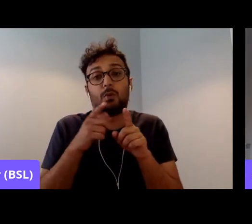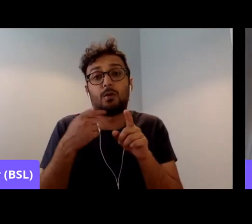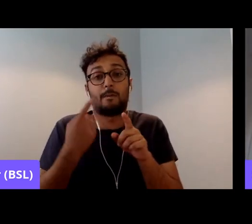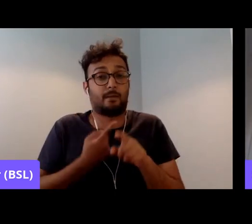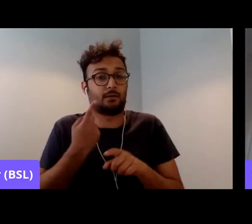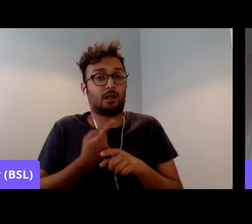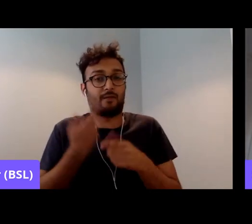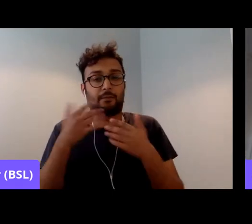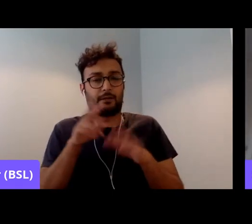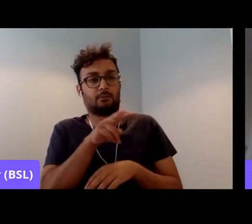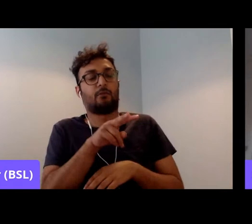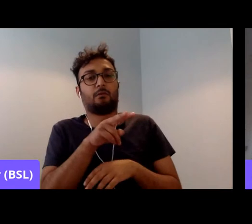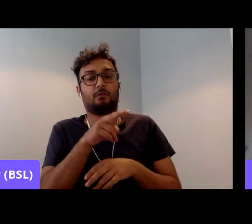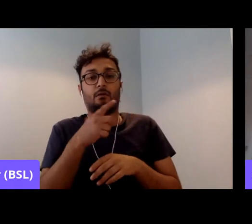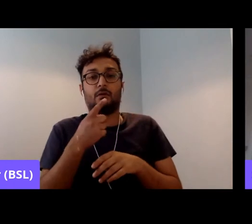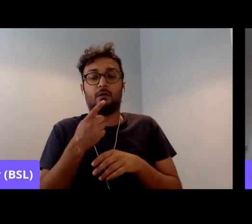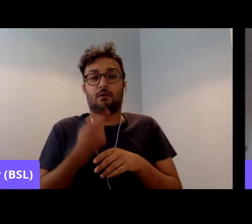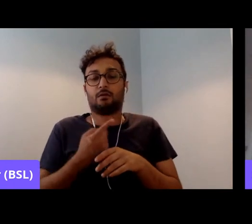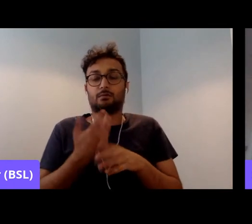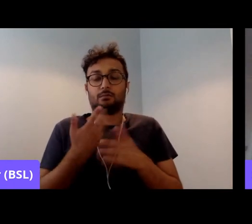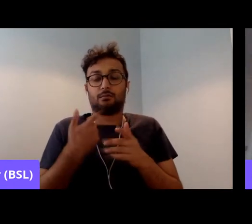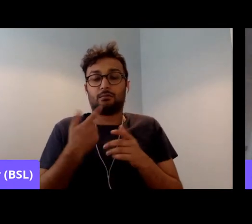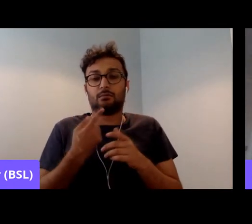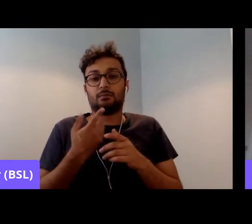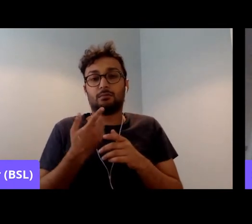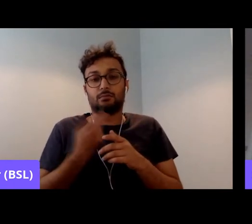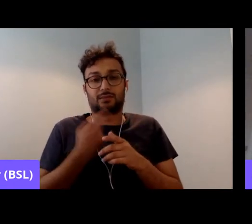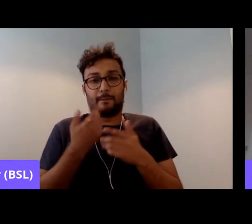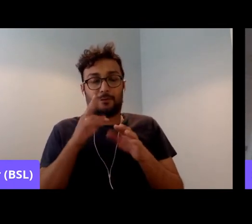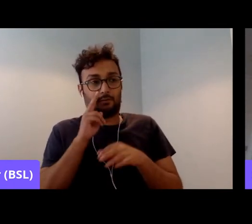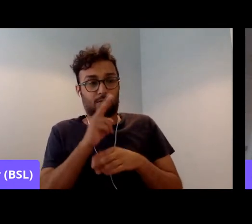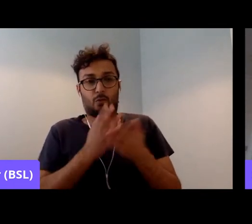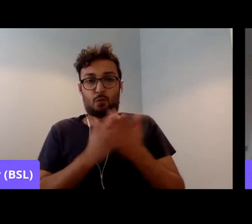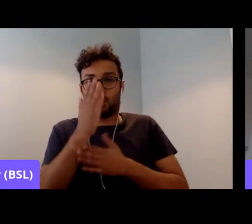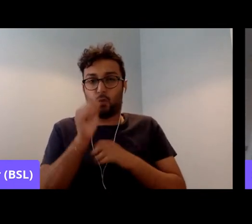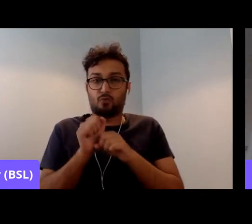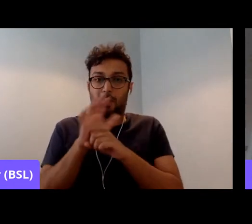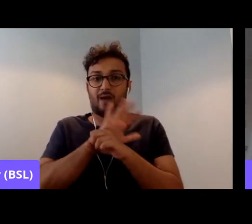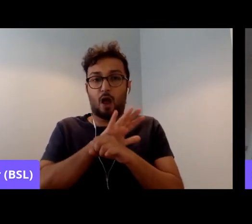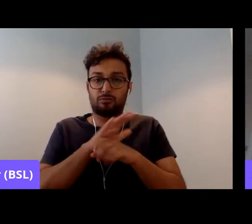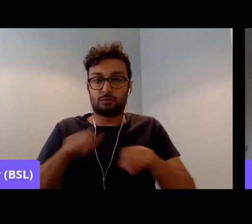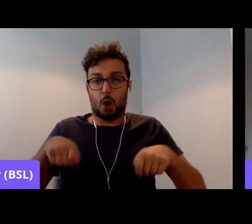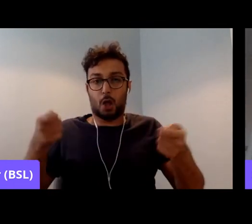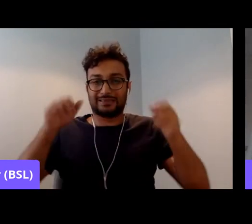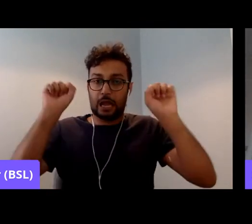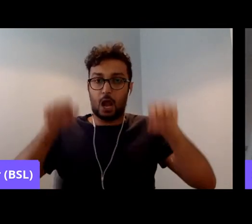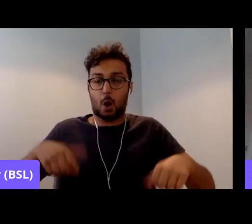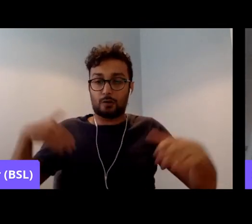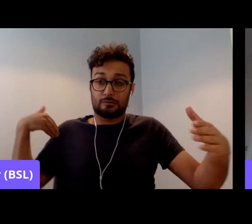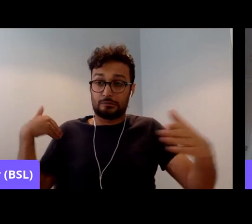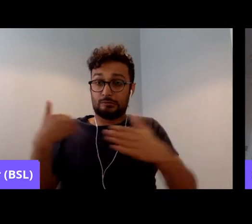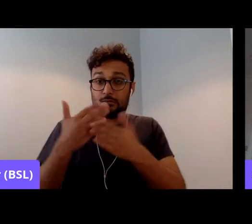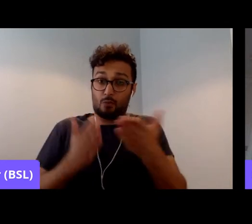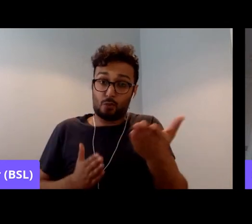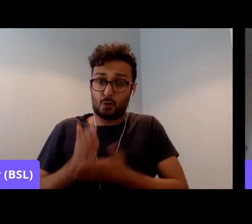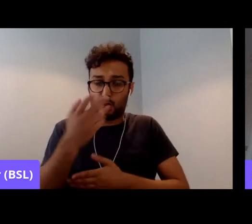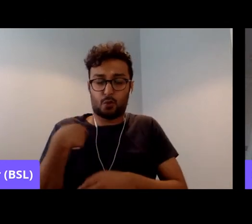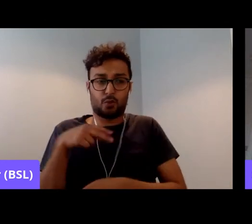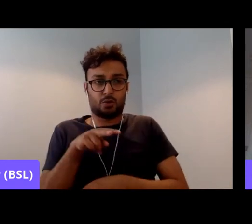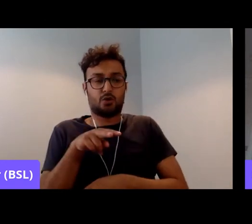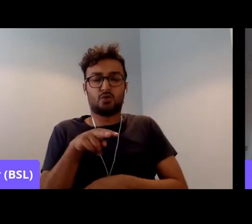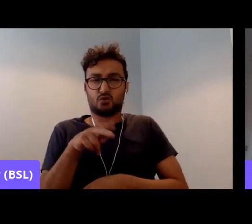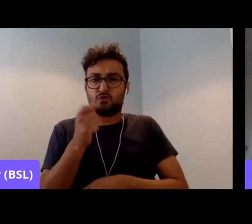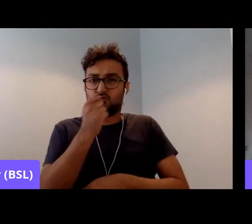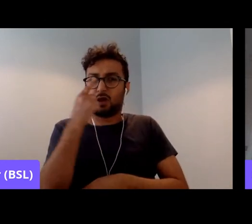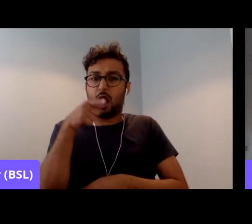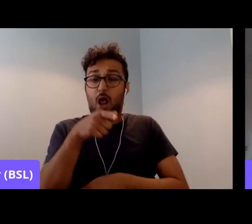experienced too, um, during, uh, the, the pandemic is that actually, um, there is a real need for